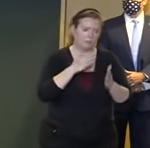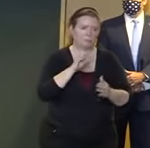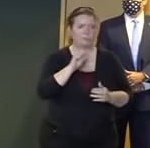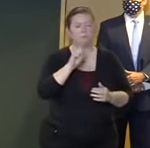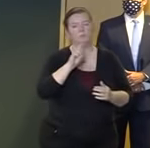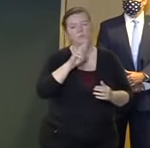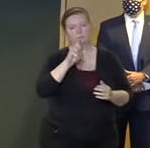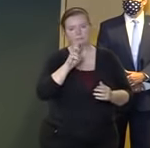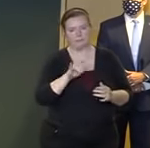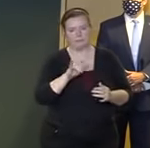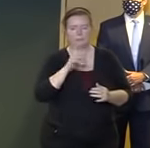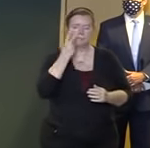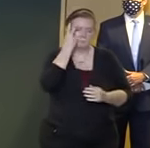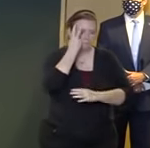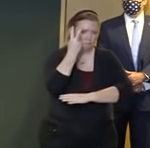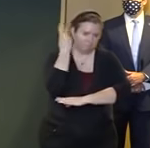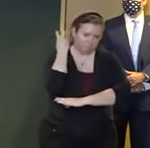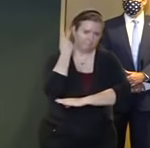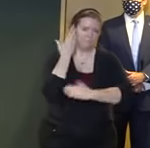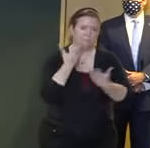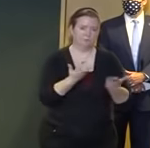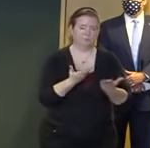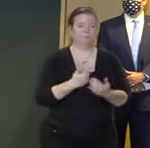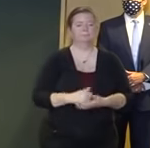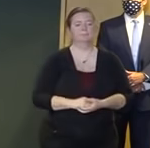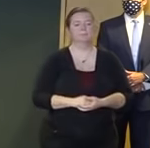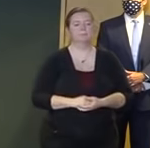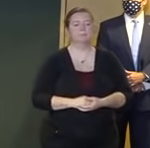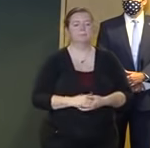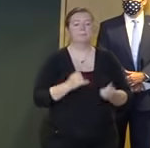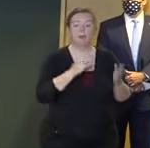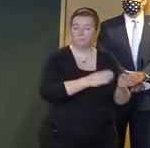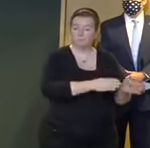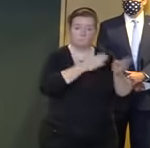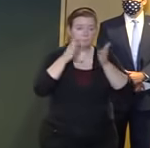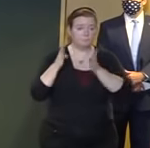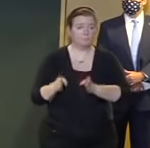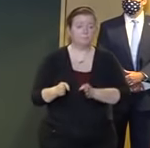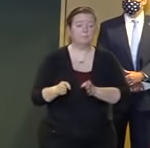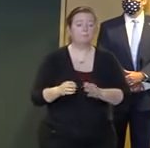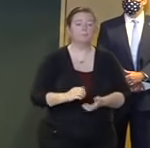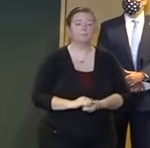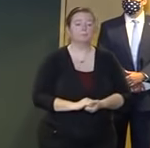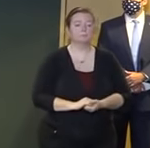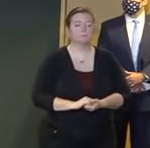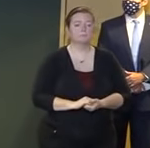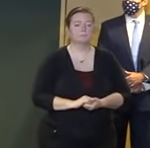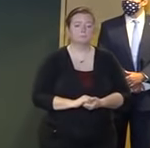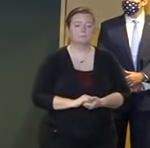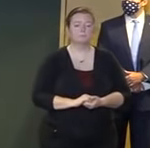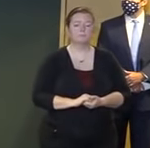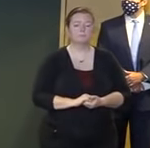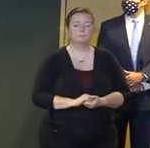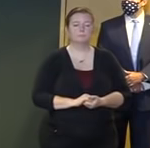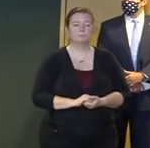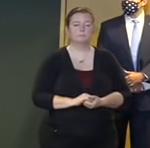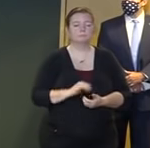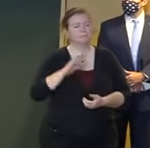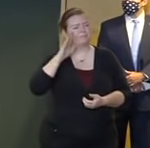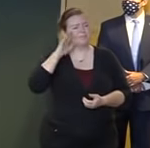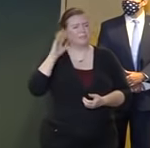her switching gears under the under the theme if it's not one thing it's another